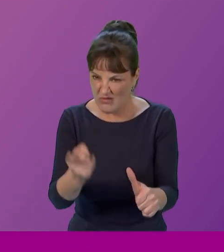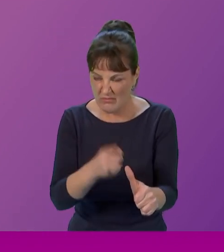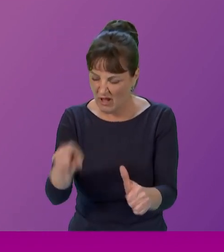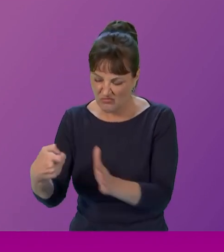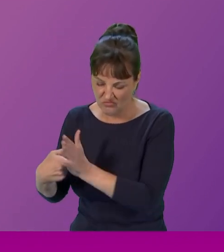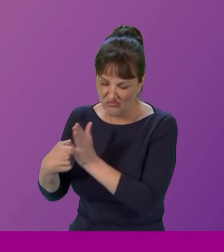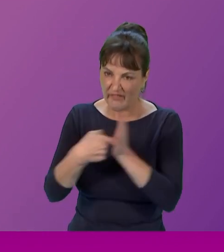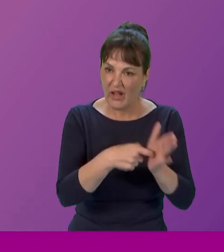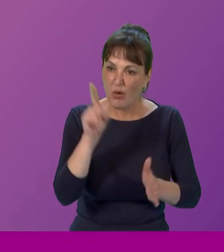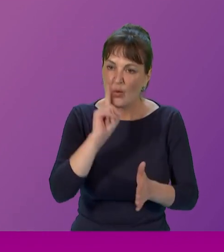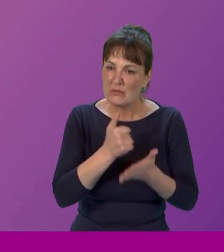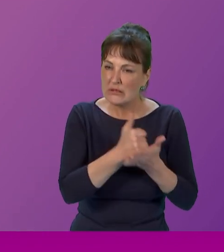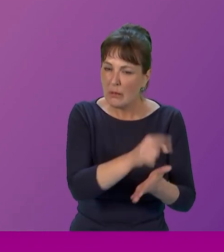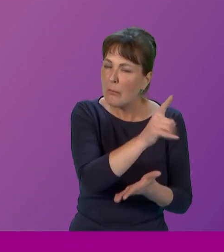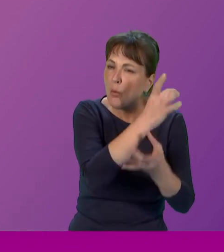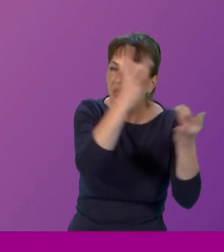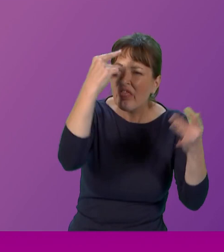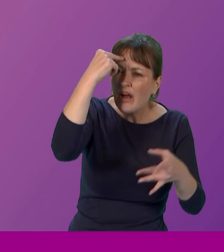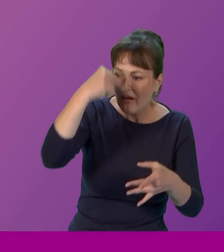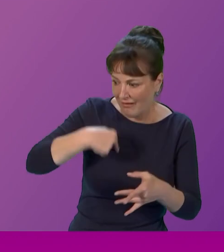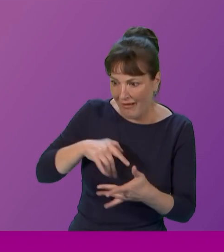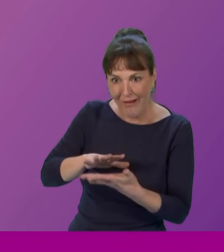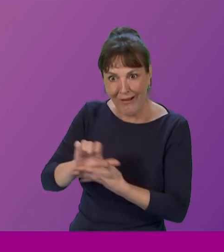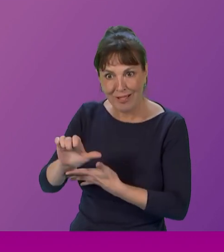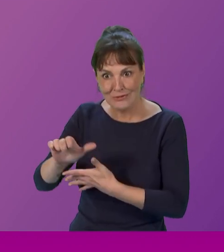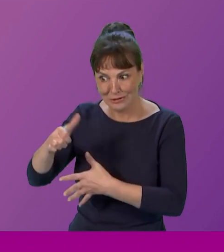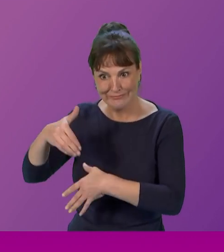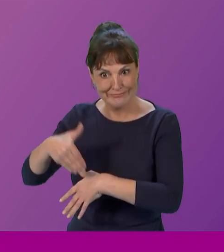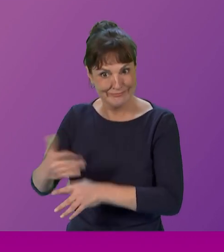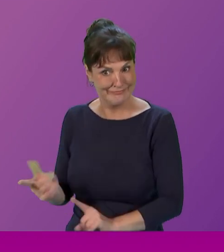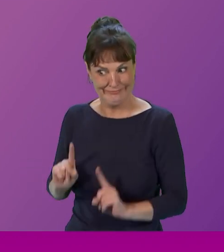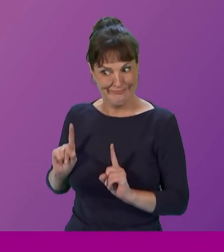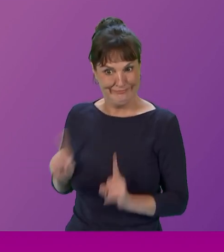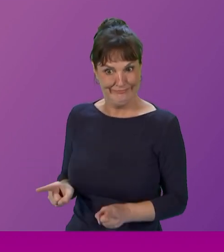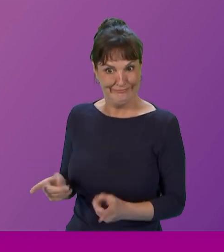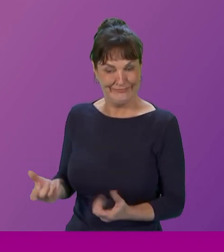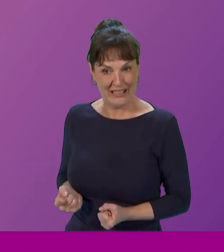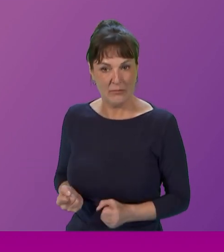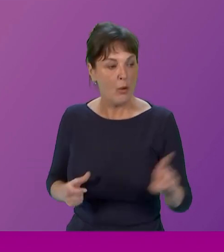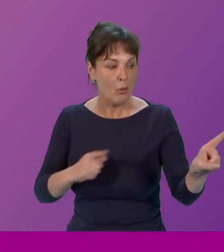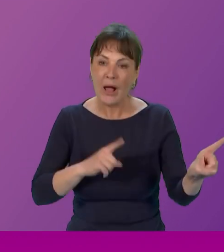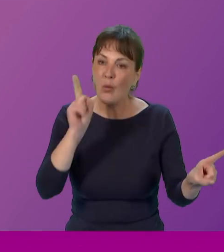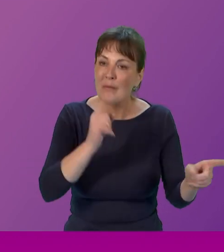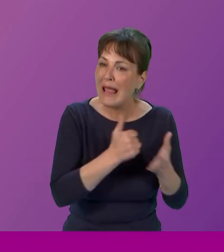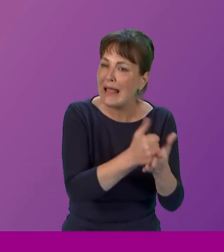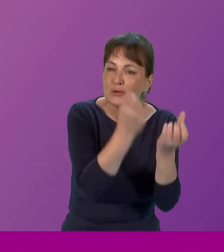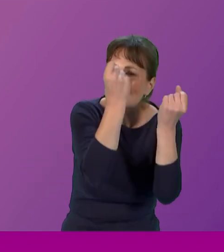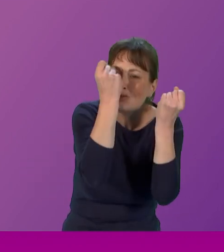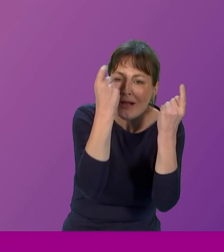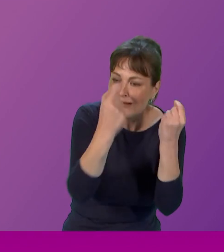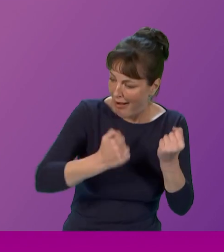We don't get access to the services that we need because the women's aid does not understand the cultural impact of domestic violence.